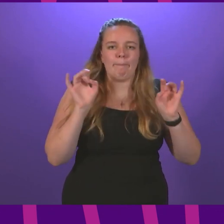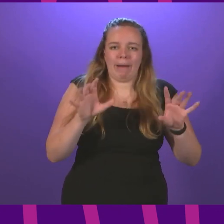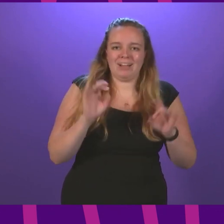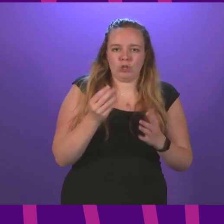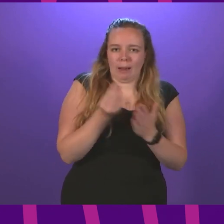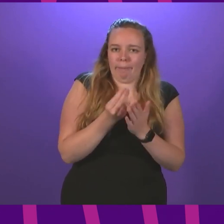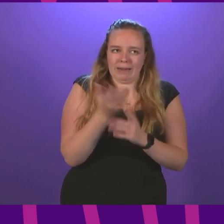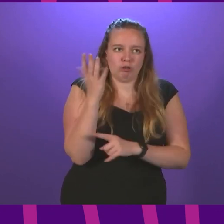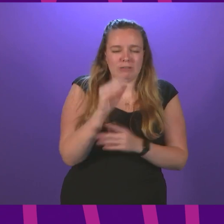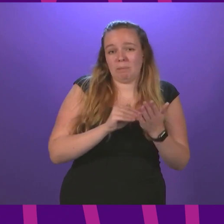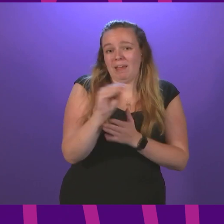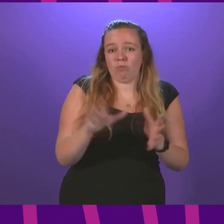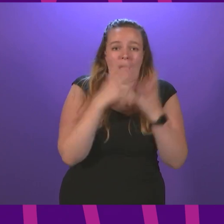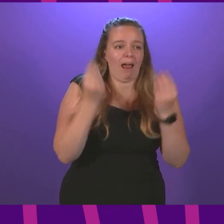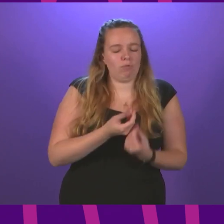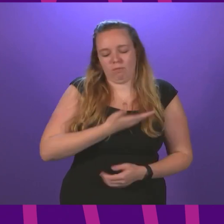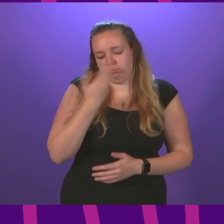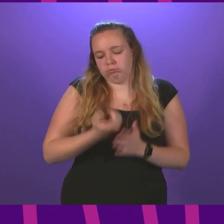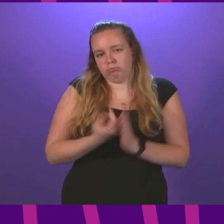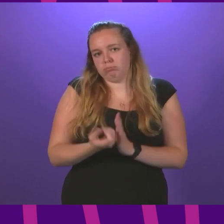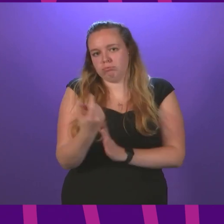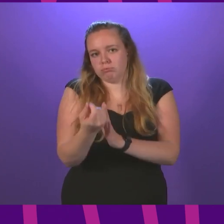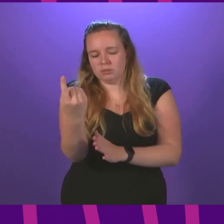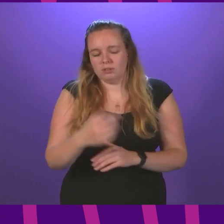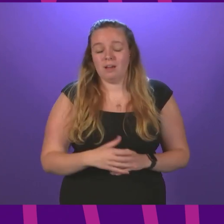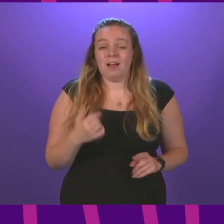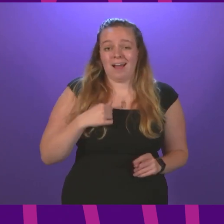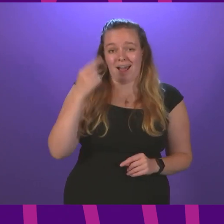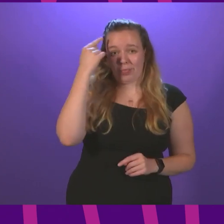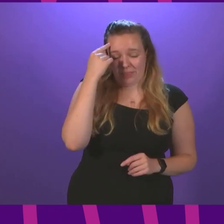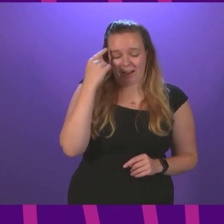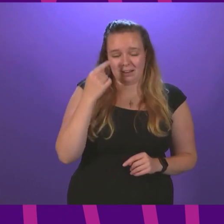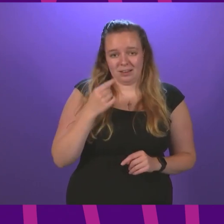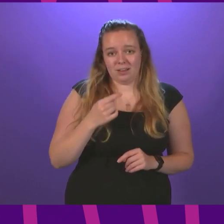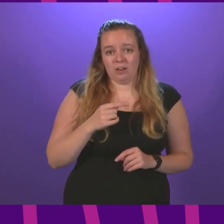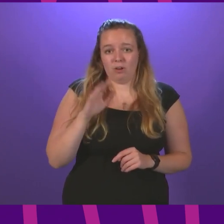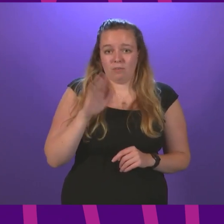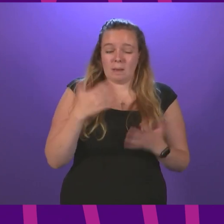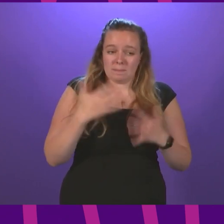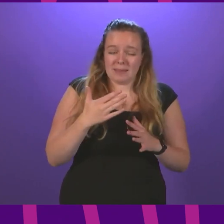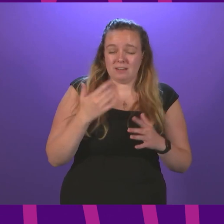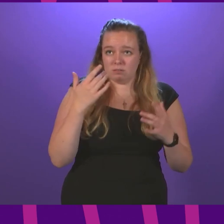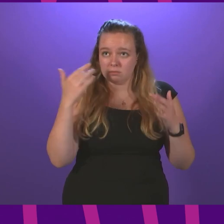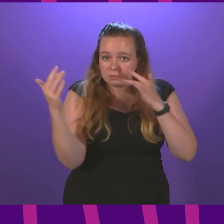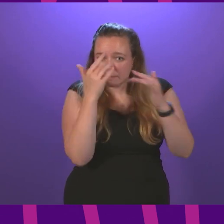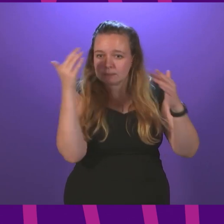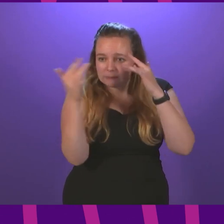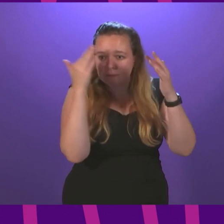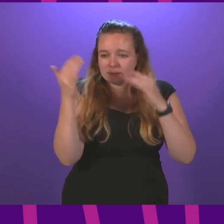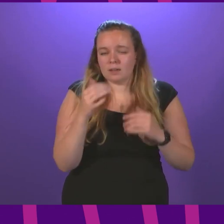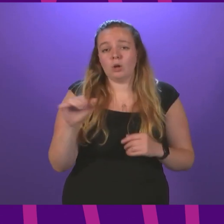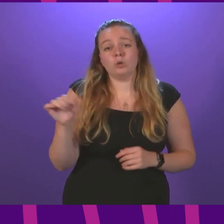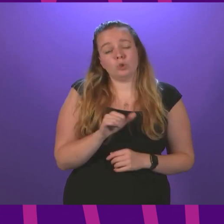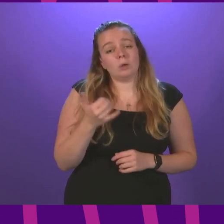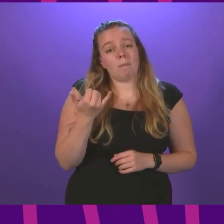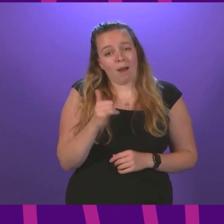everything and anything without consequences. I think, after thoughtful consideration, we should perhaps